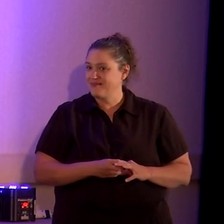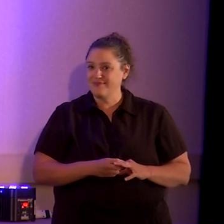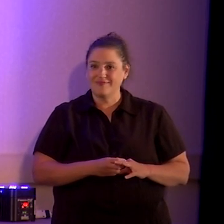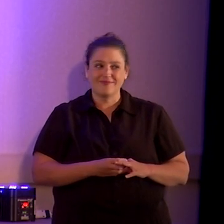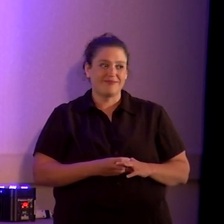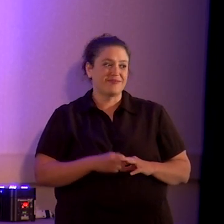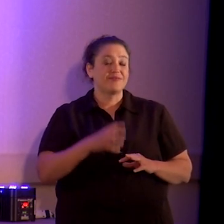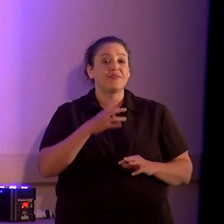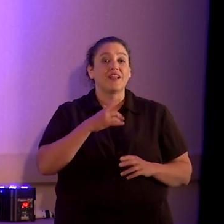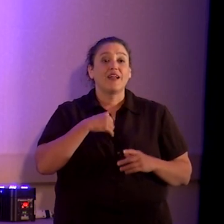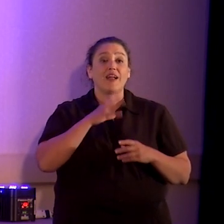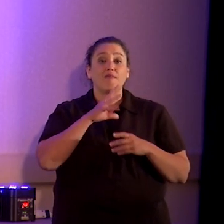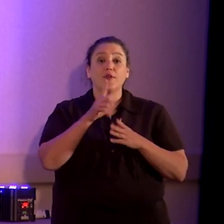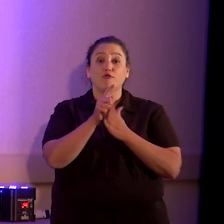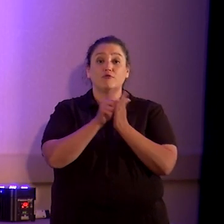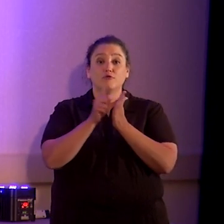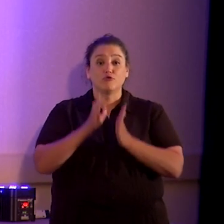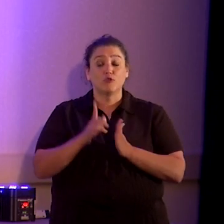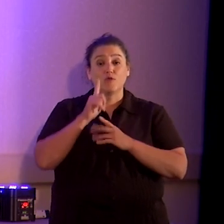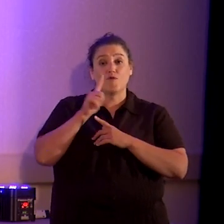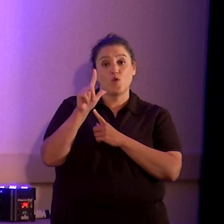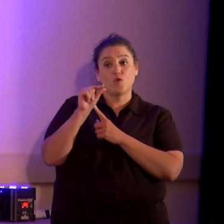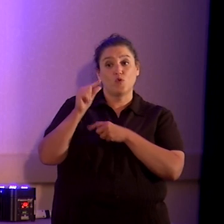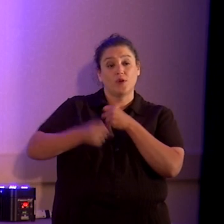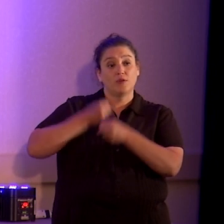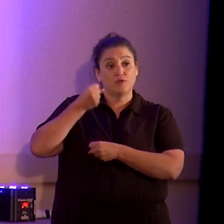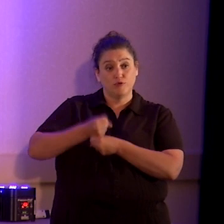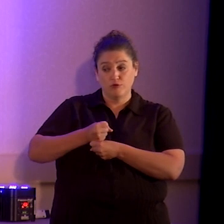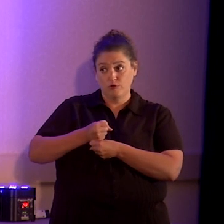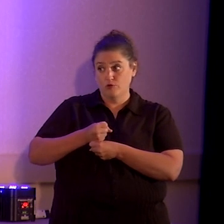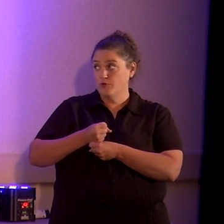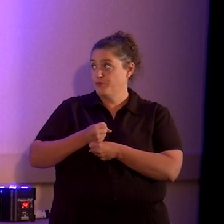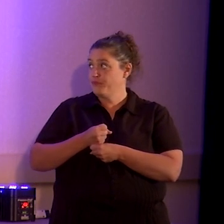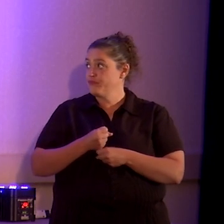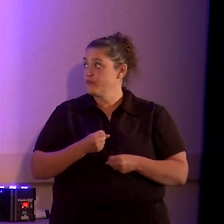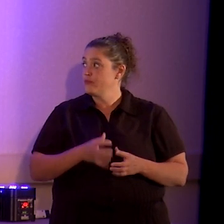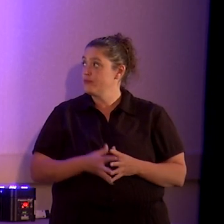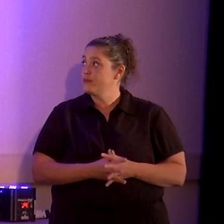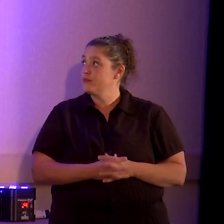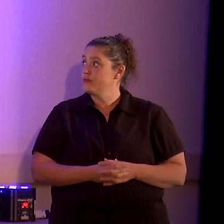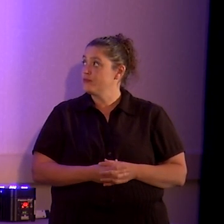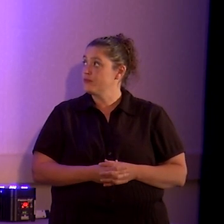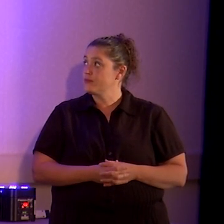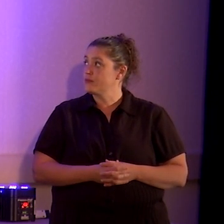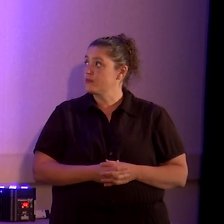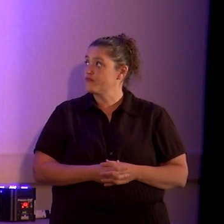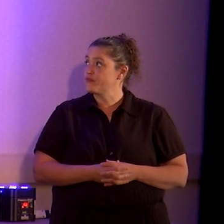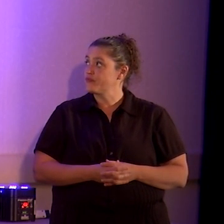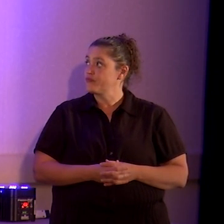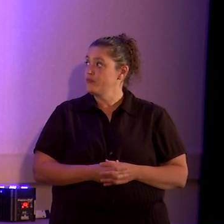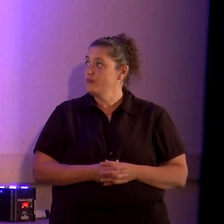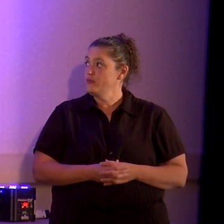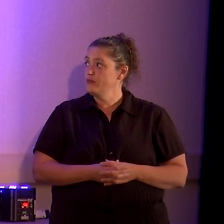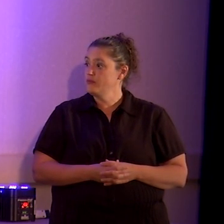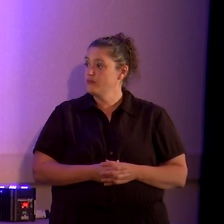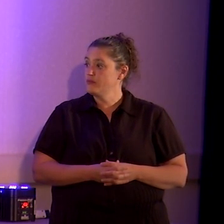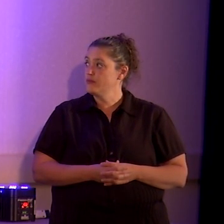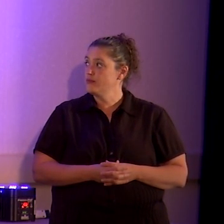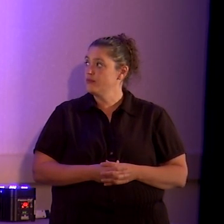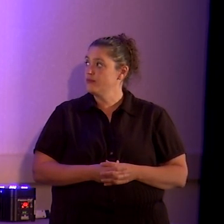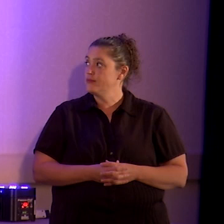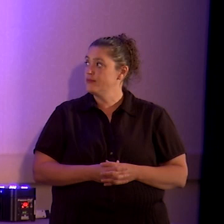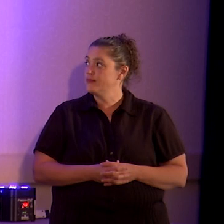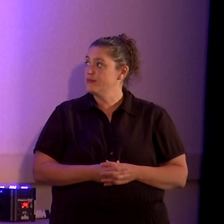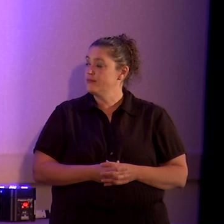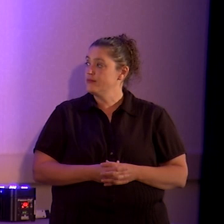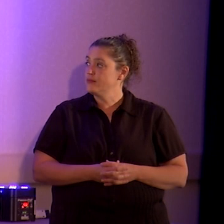I've been practicing for 20 years. Let me see if this works. We'll see. It's not working. There